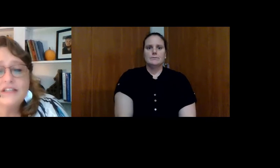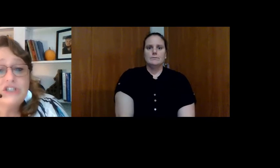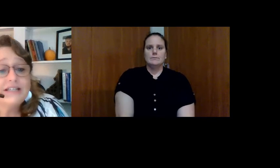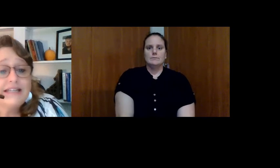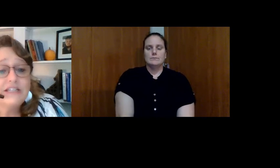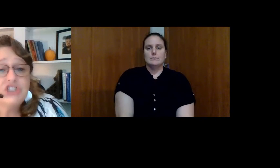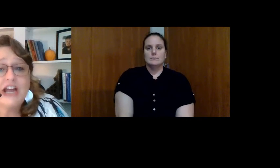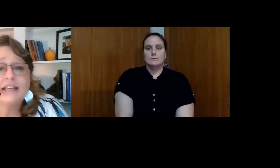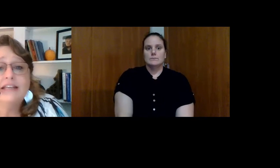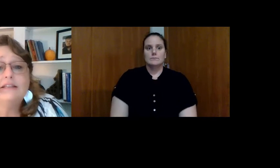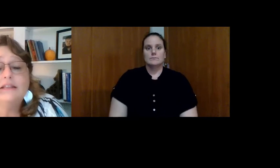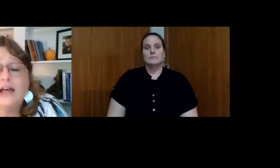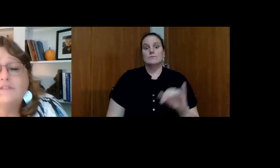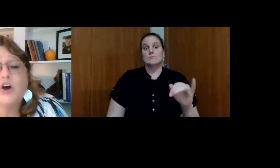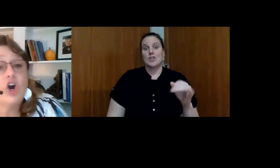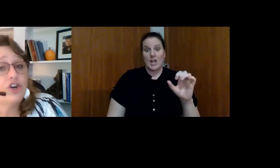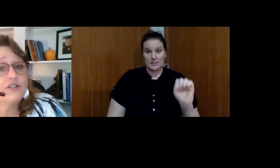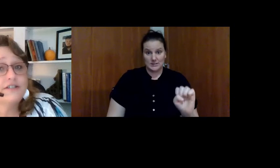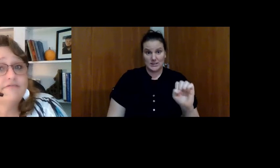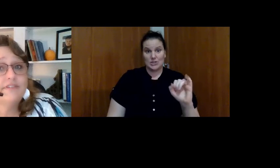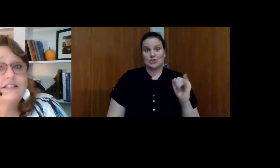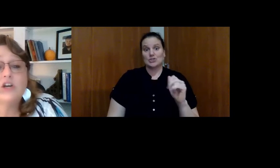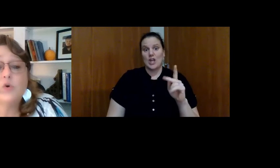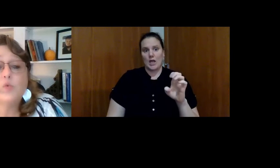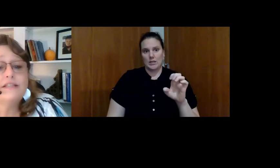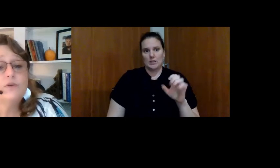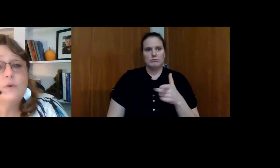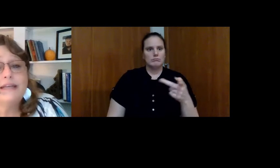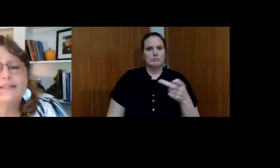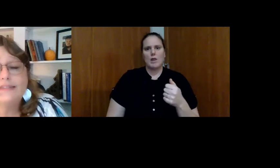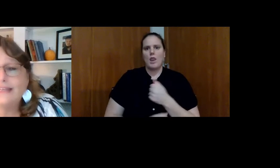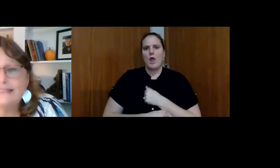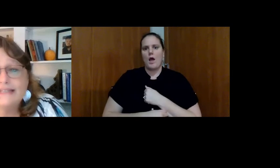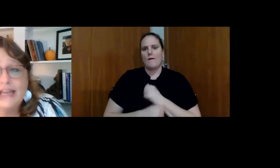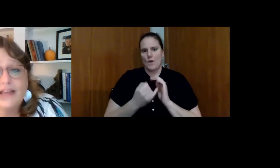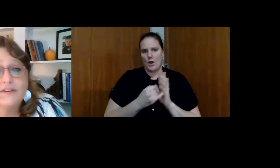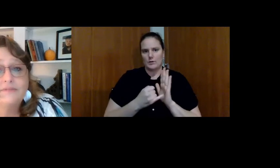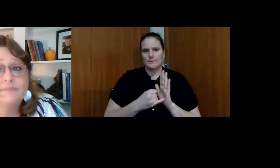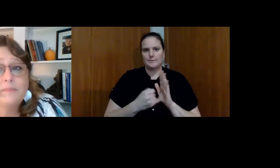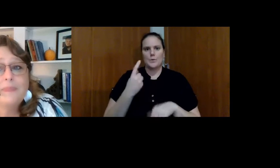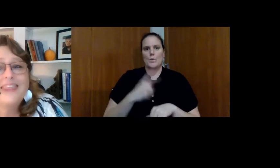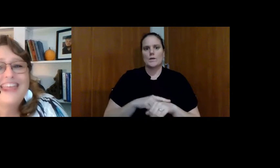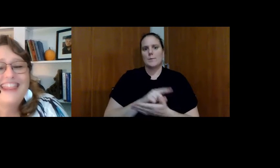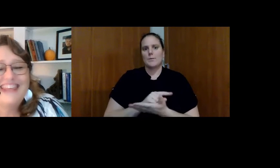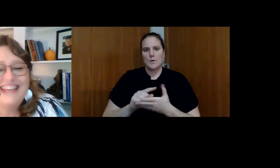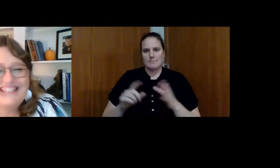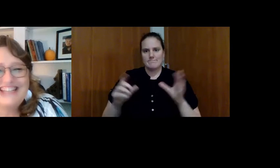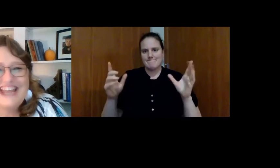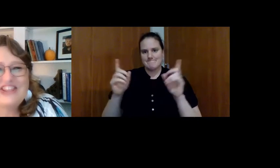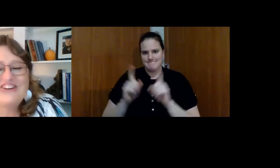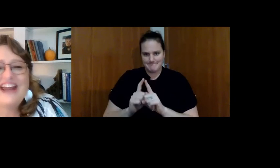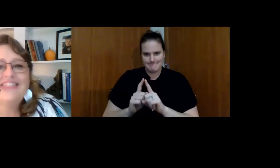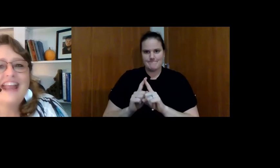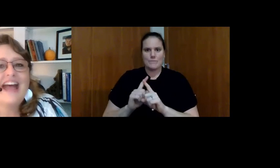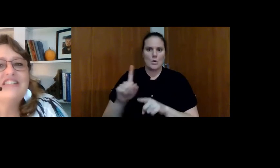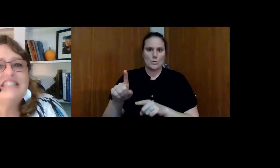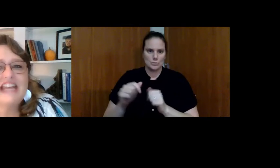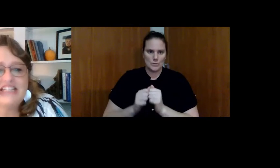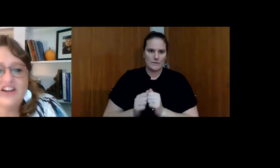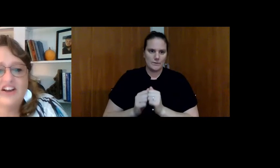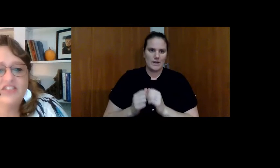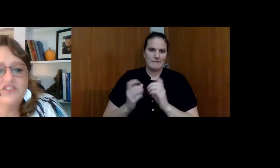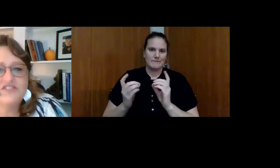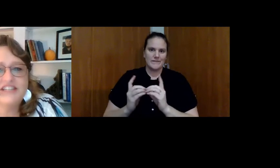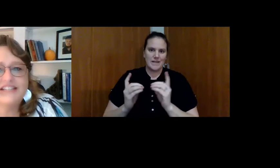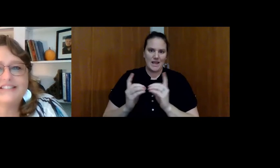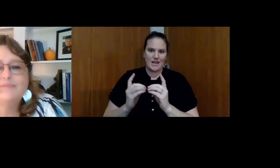tell you that Jesse and Jackie love art. So once a week they get together, they get together and they have a